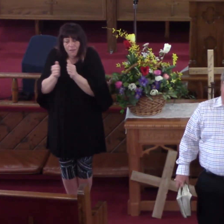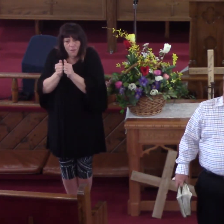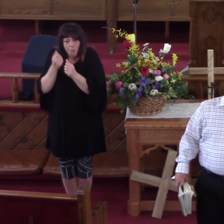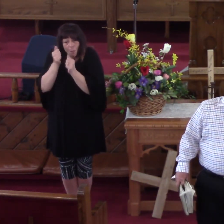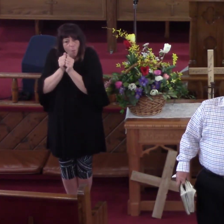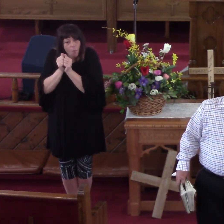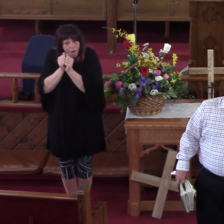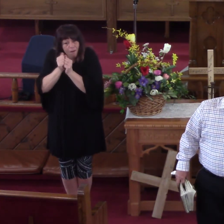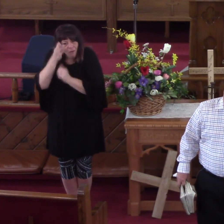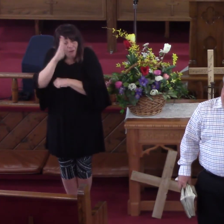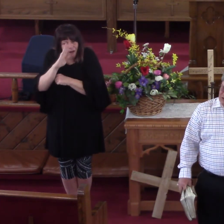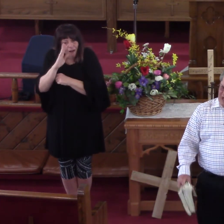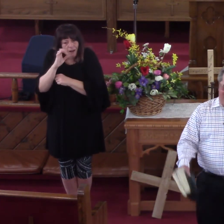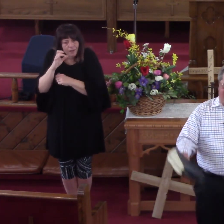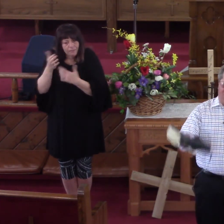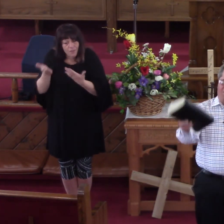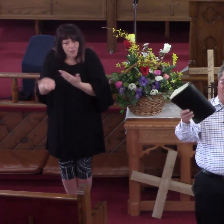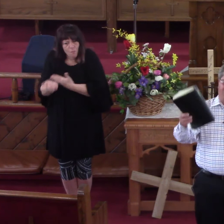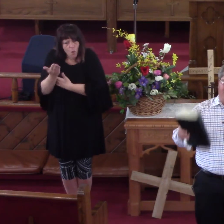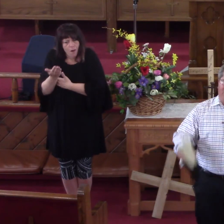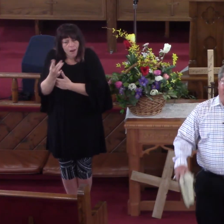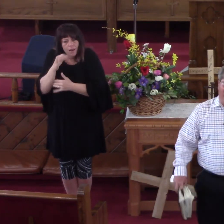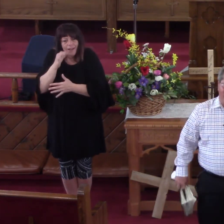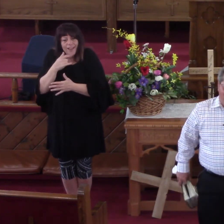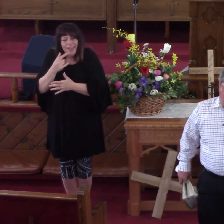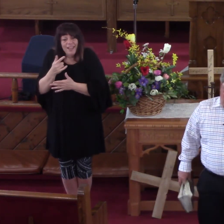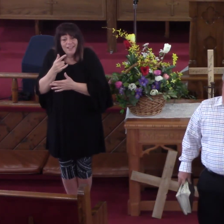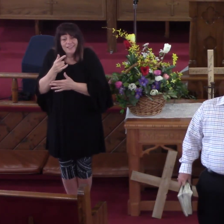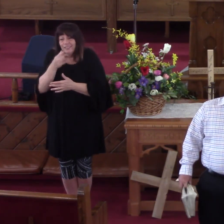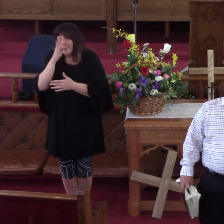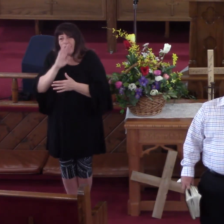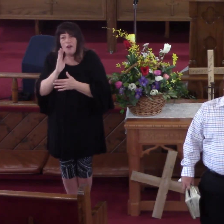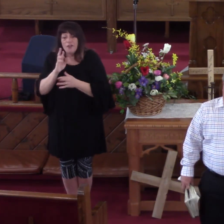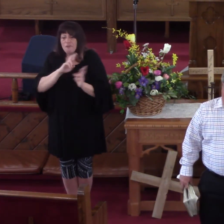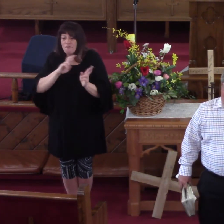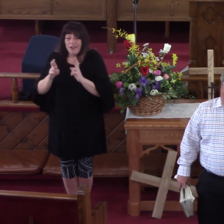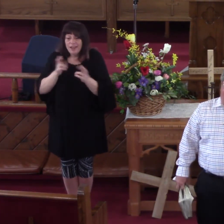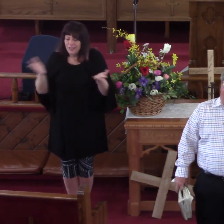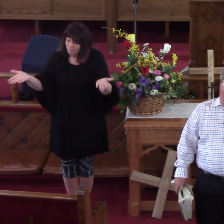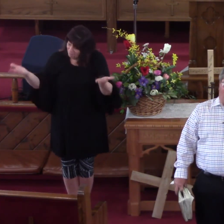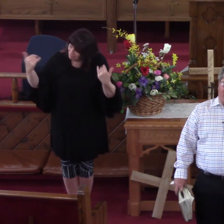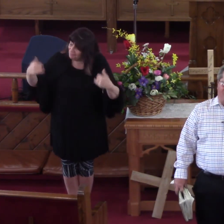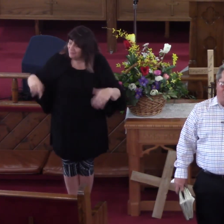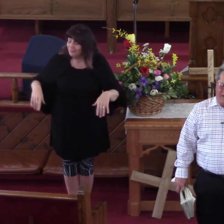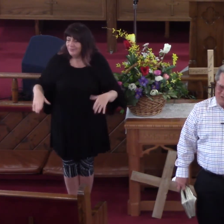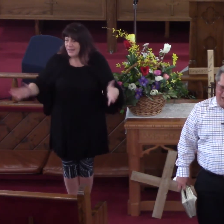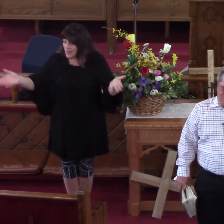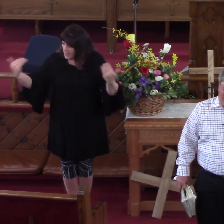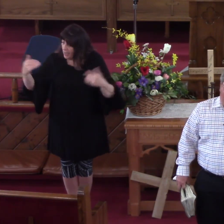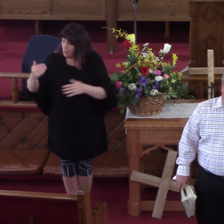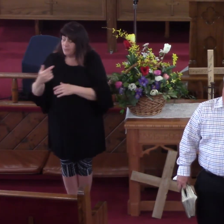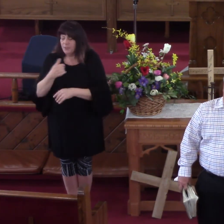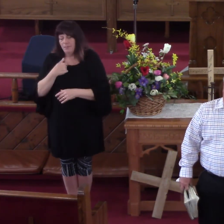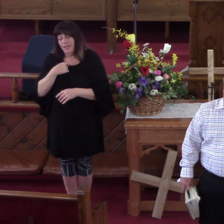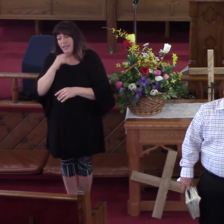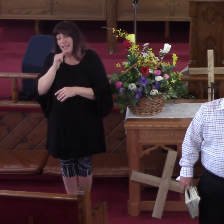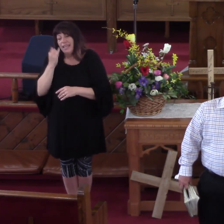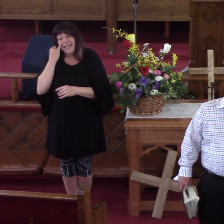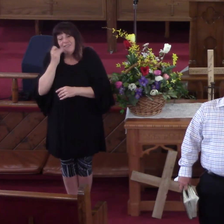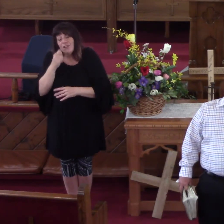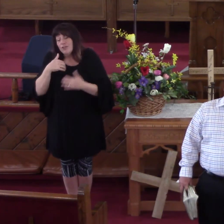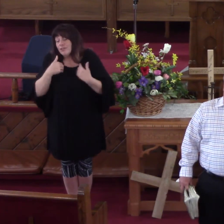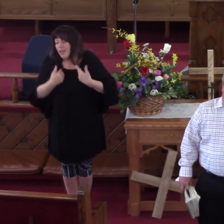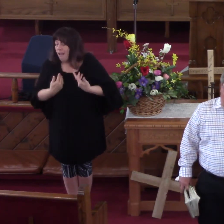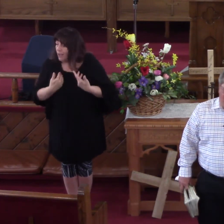Arms Outstretched And Saying Come Unto Me All You That Labored Are Heavily And I Will Give You Rest I'm Glad This Morning